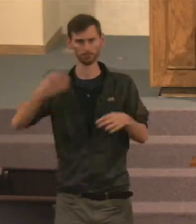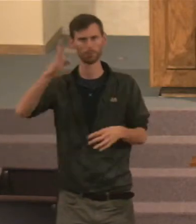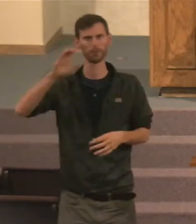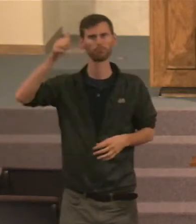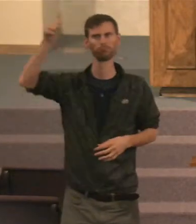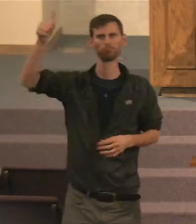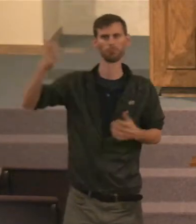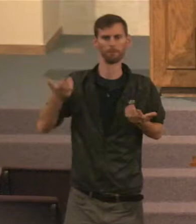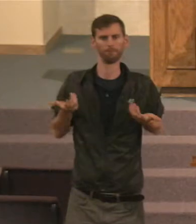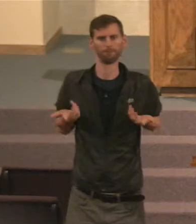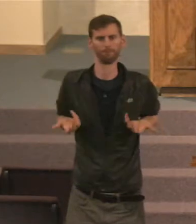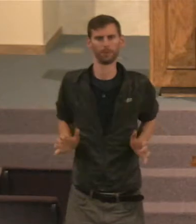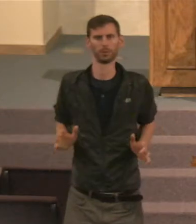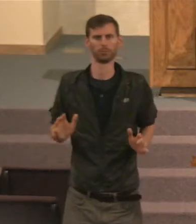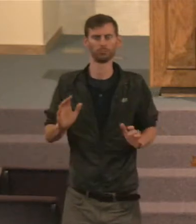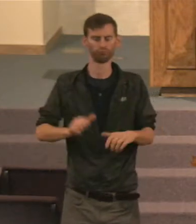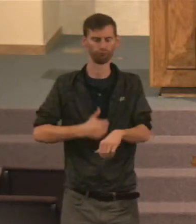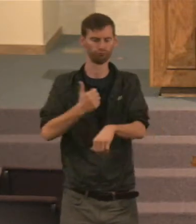appointed a man.